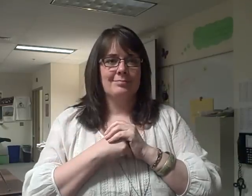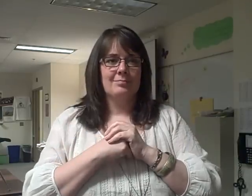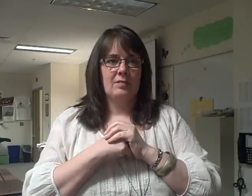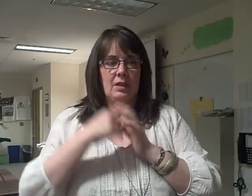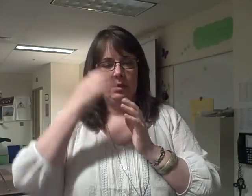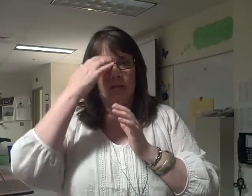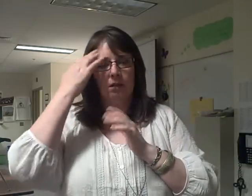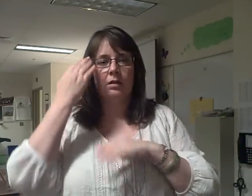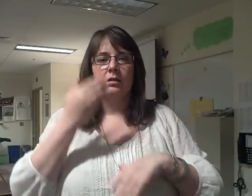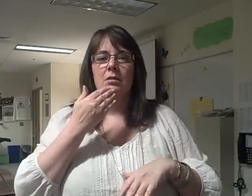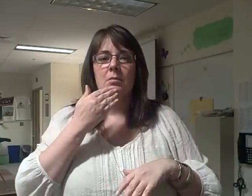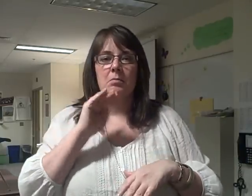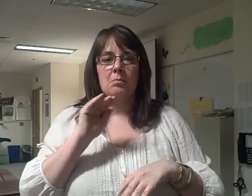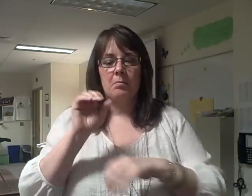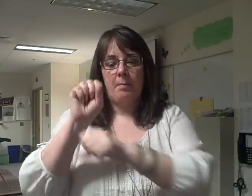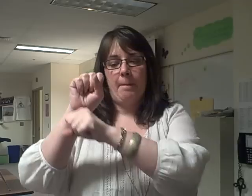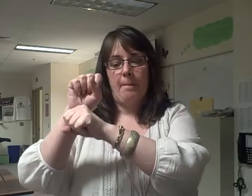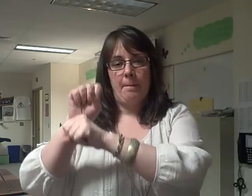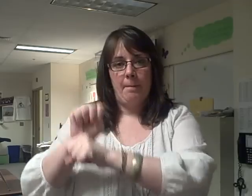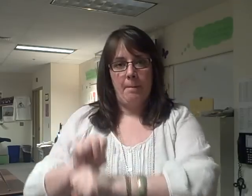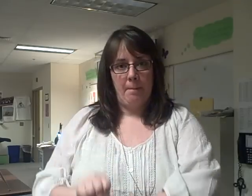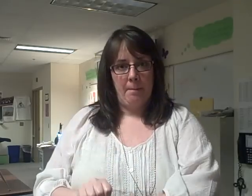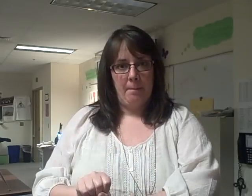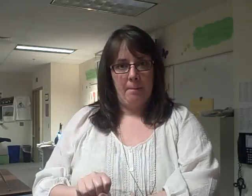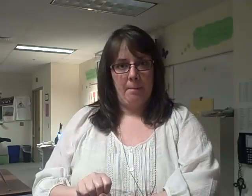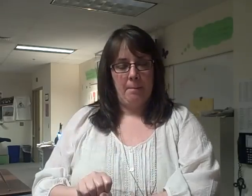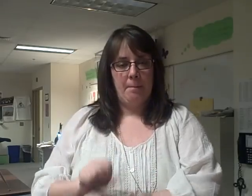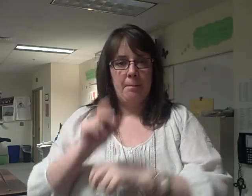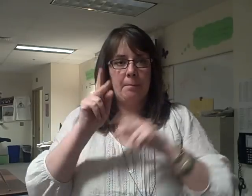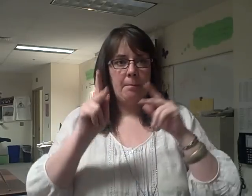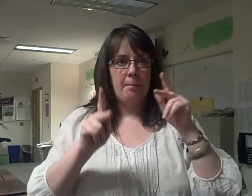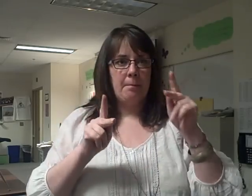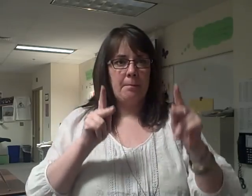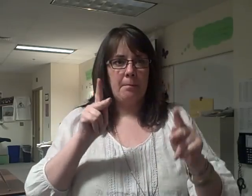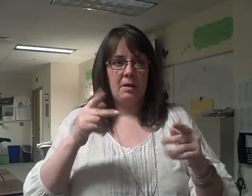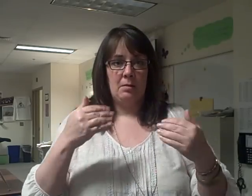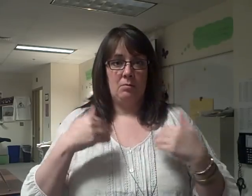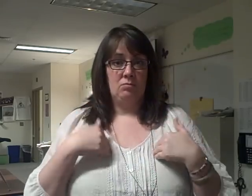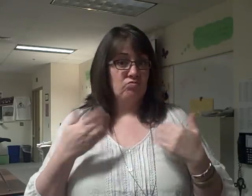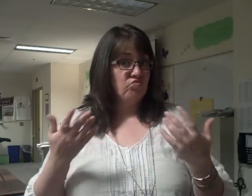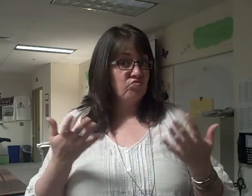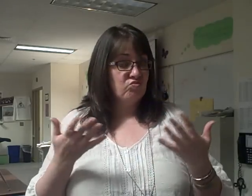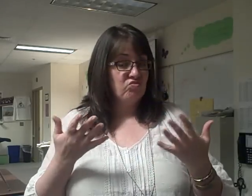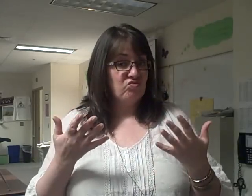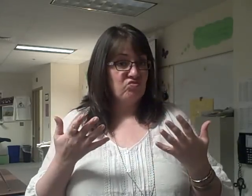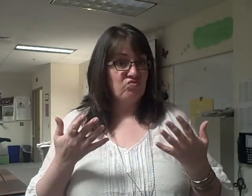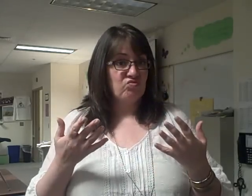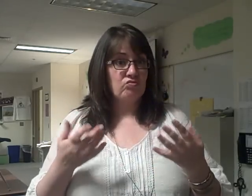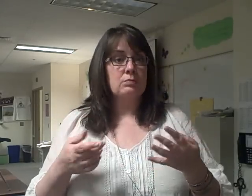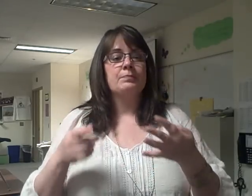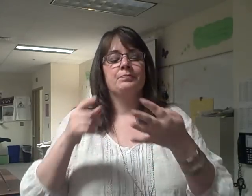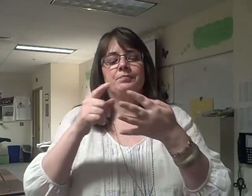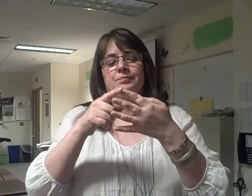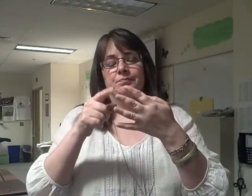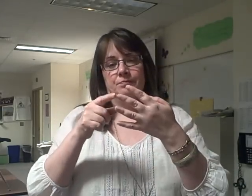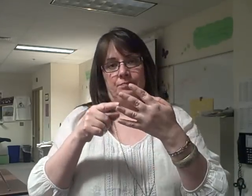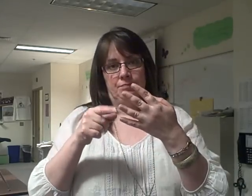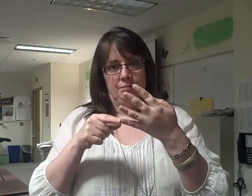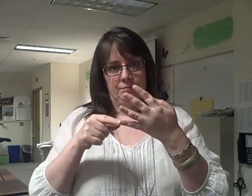They don't refuse it They're gonna lose it I can't refuse